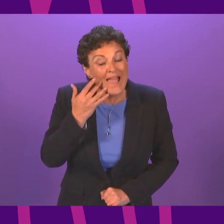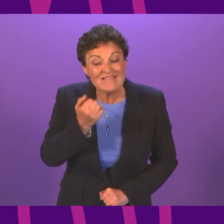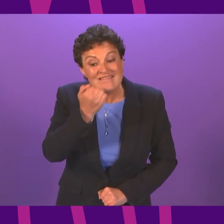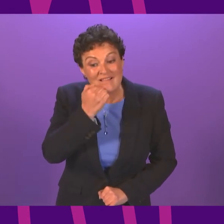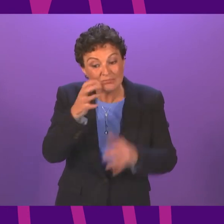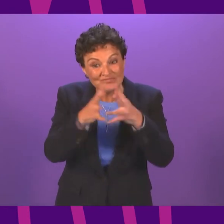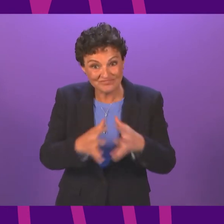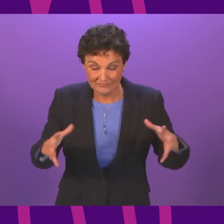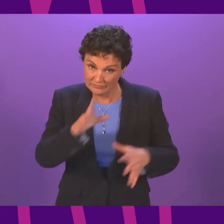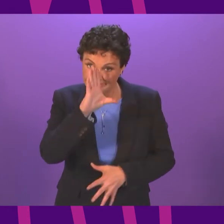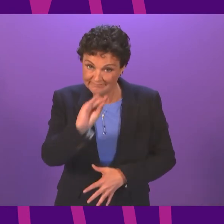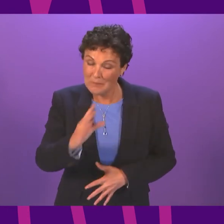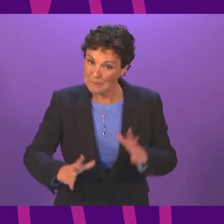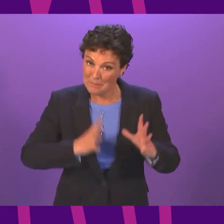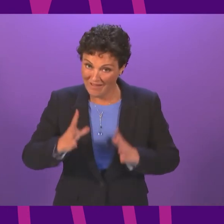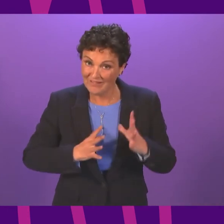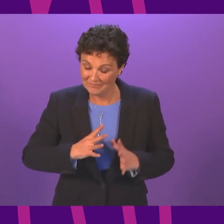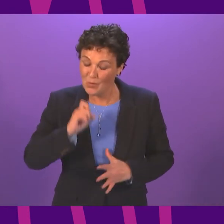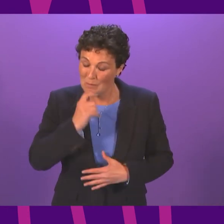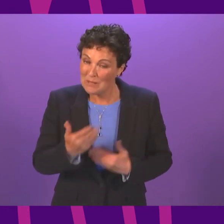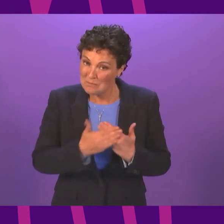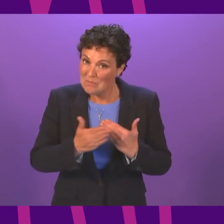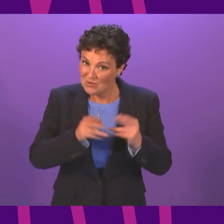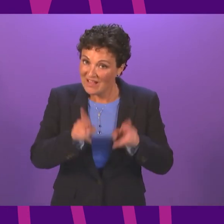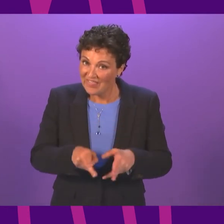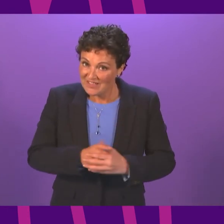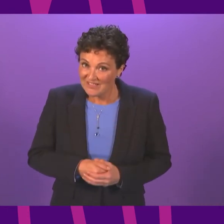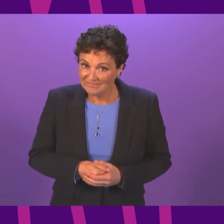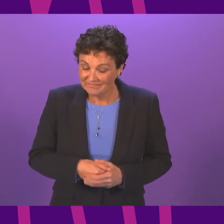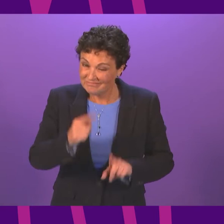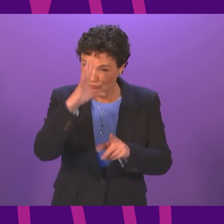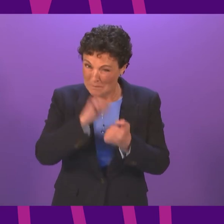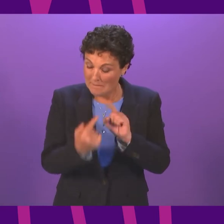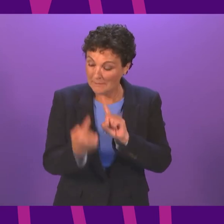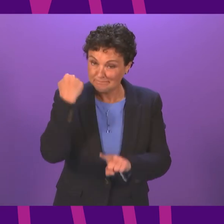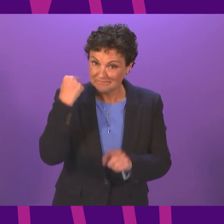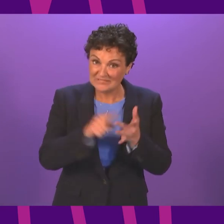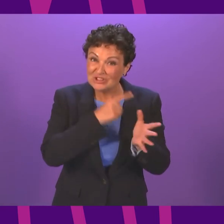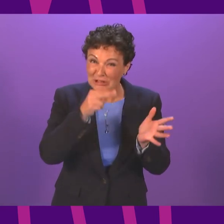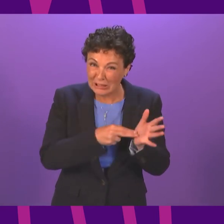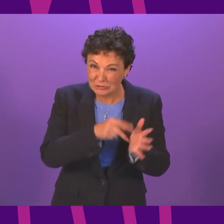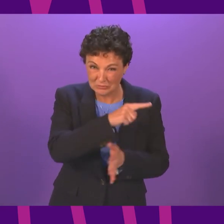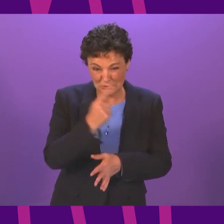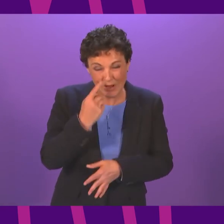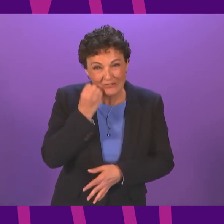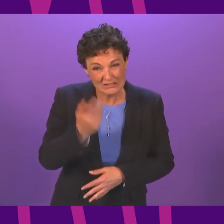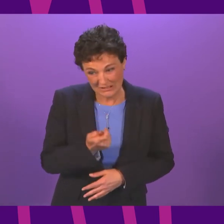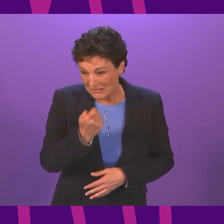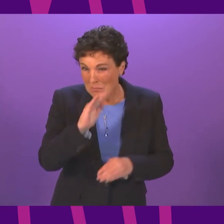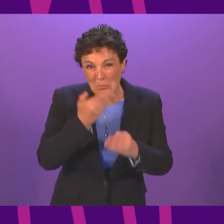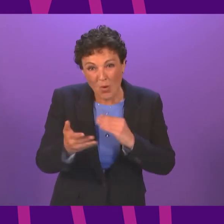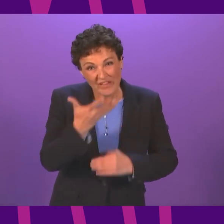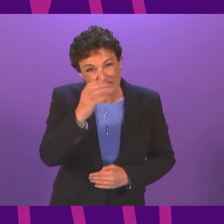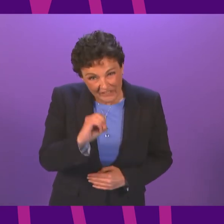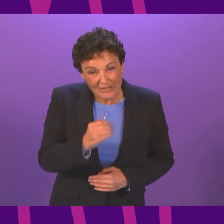deaths in coming weeks. Back in January, however, we were seeing daily figures of more than 50 people dying. I